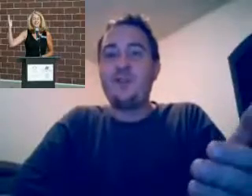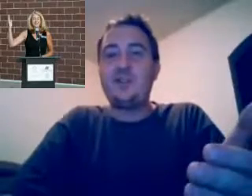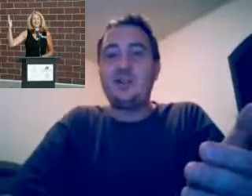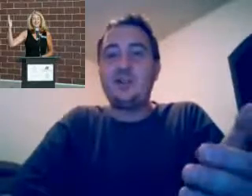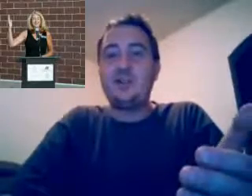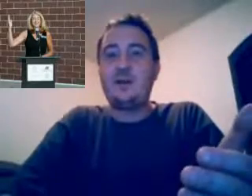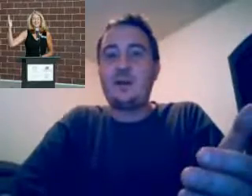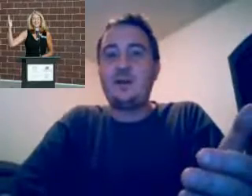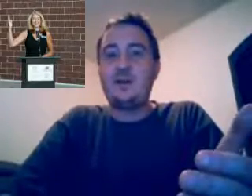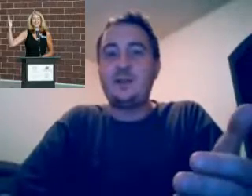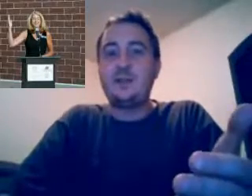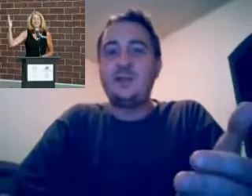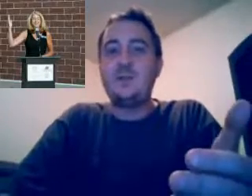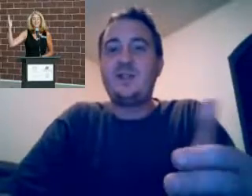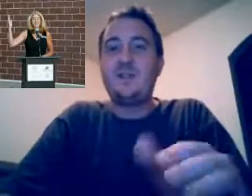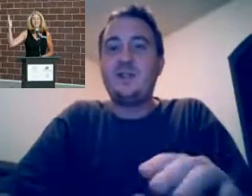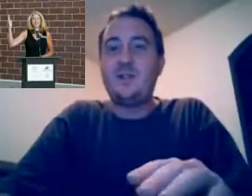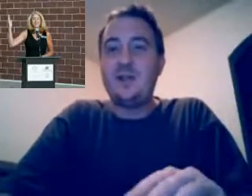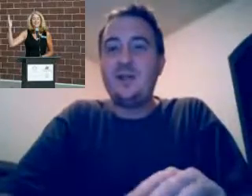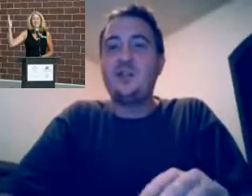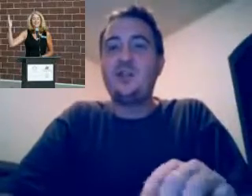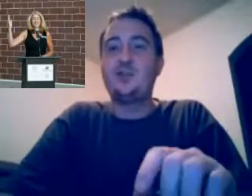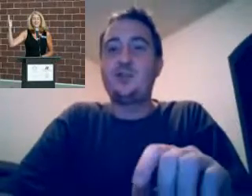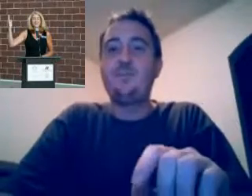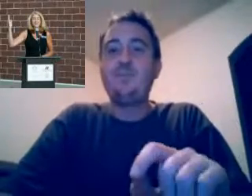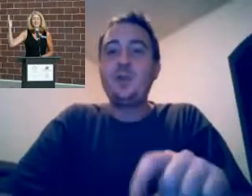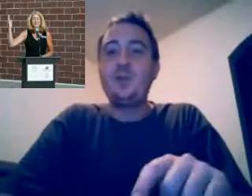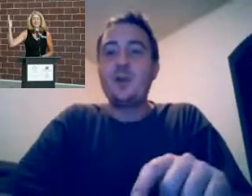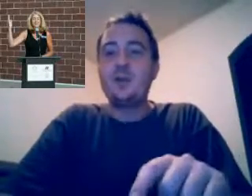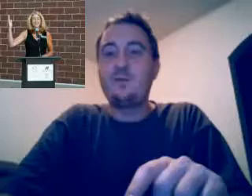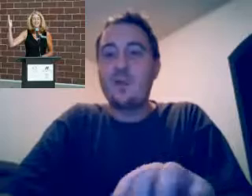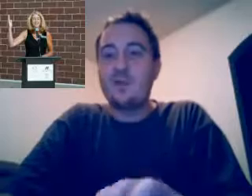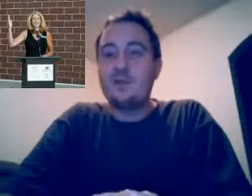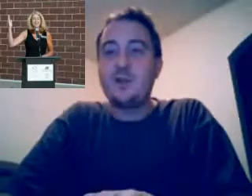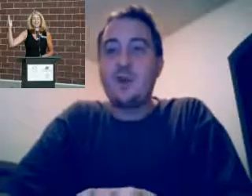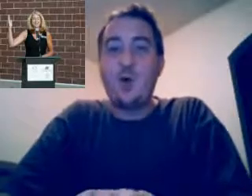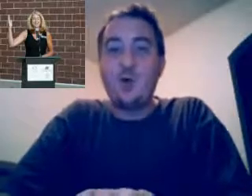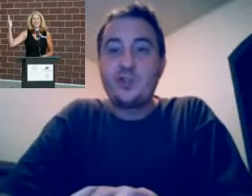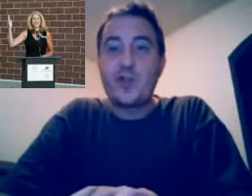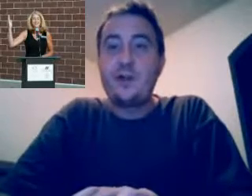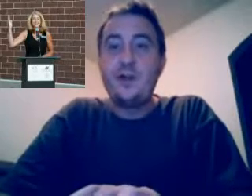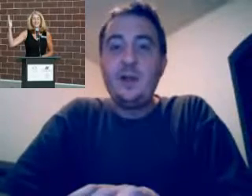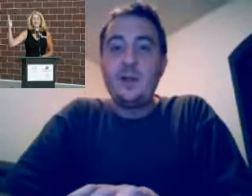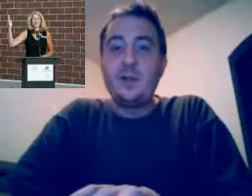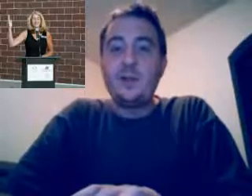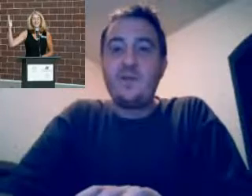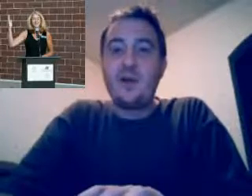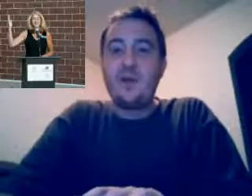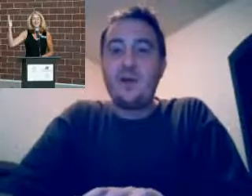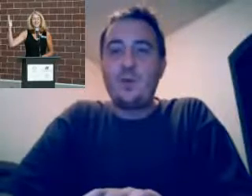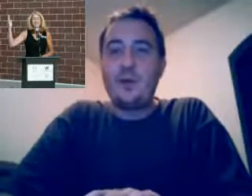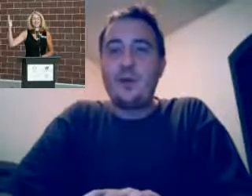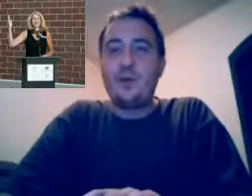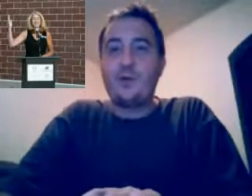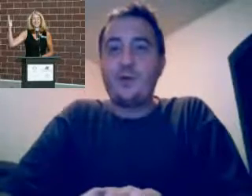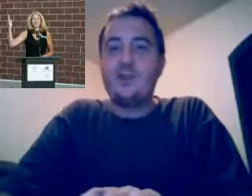education and an education system adapted to the needs of children. Grayland's focus is on the whole child and on the development of a well-integrated,